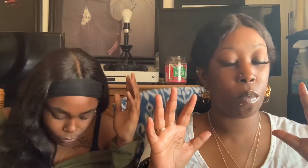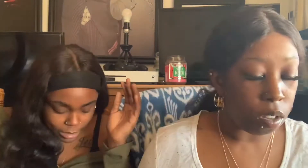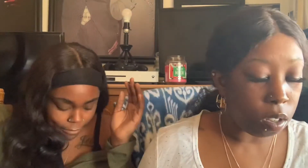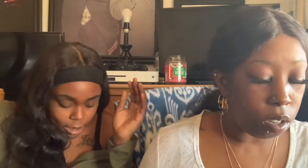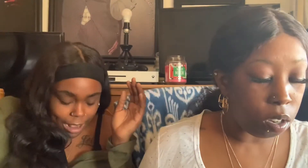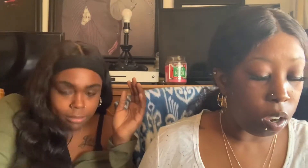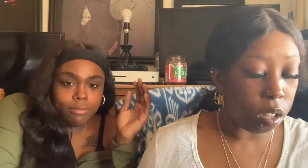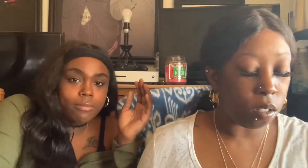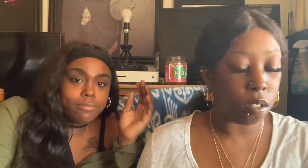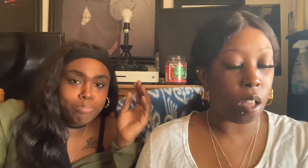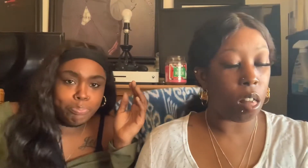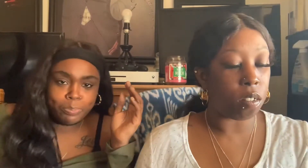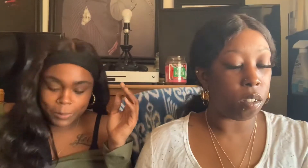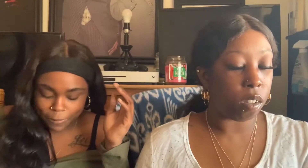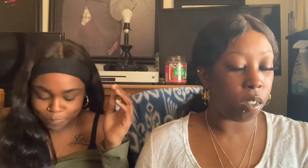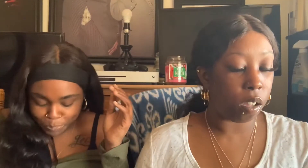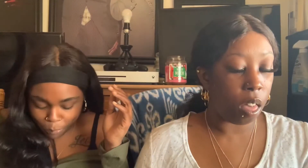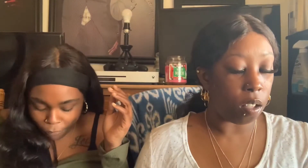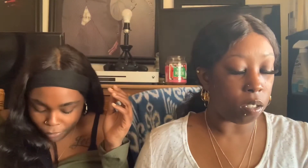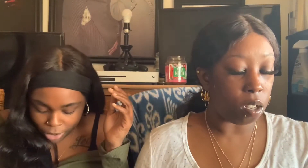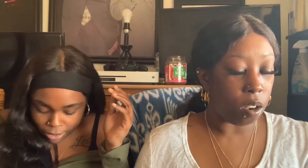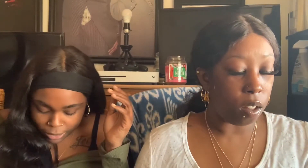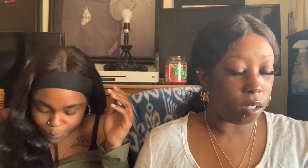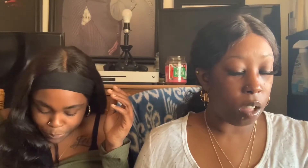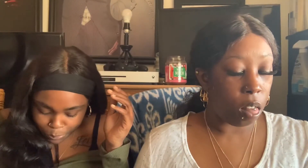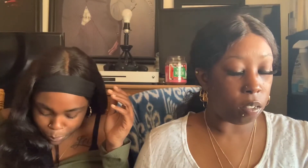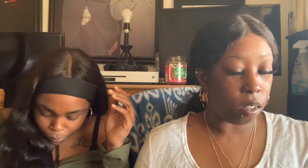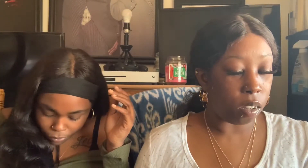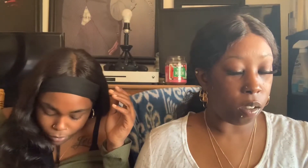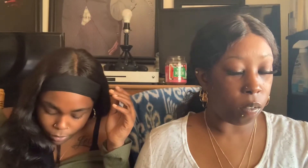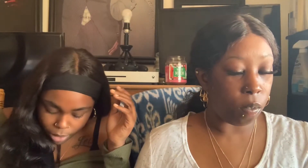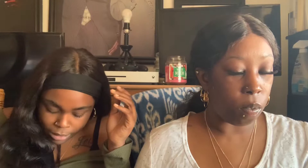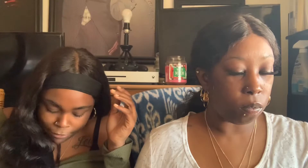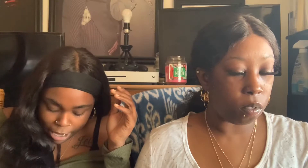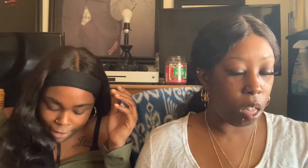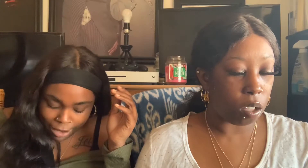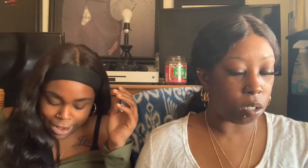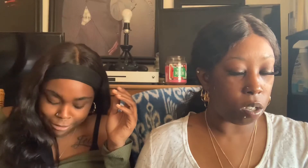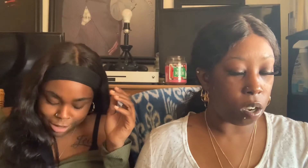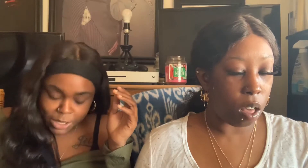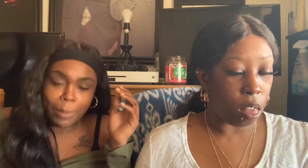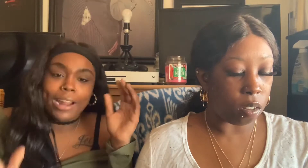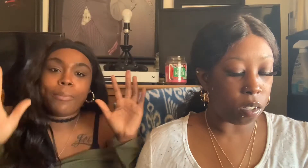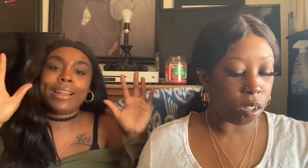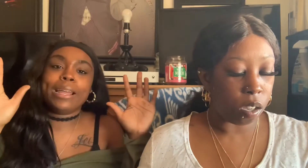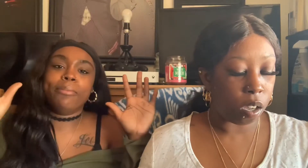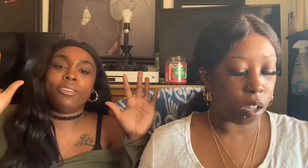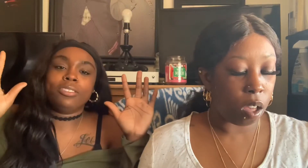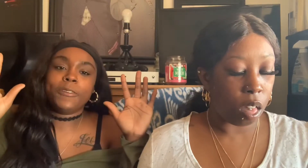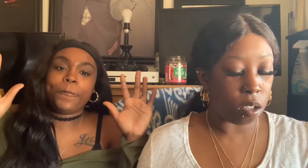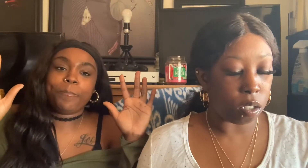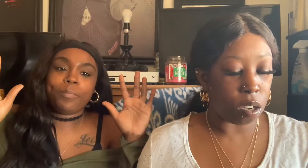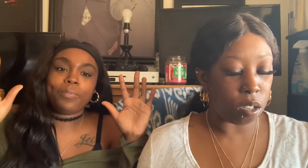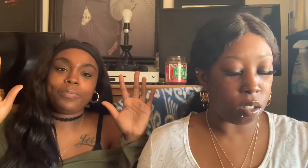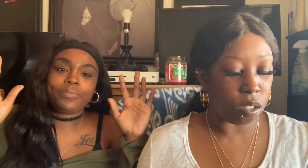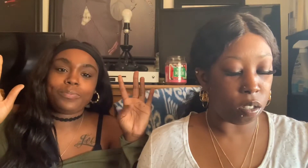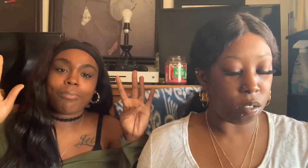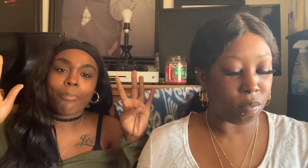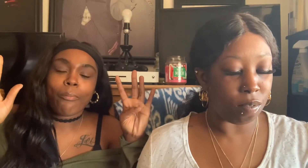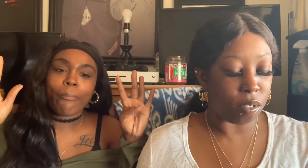Never have I ever spy on my neighbors. Wait,